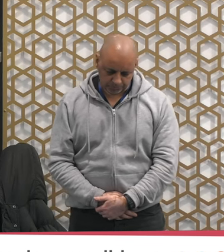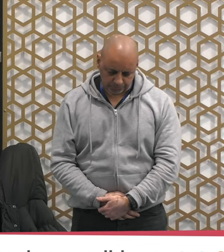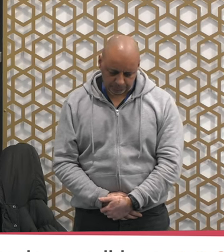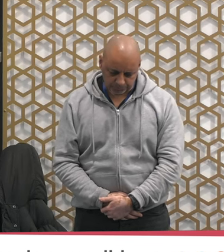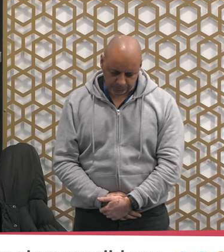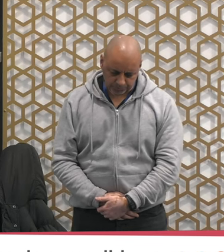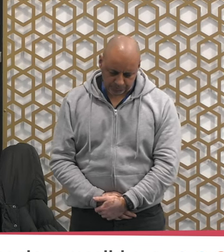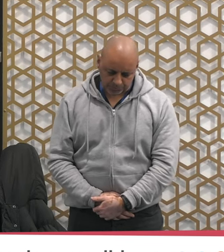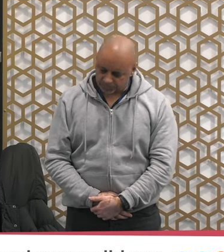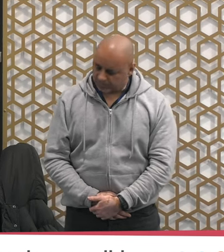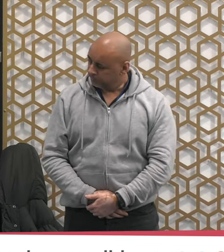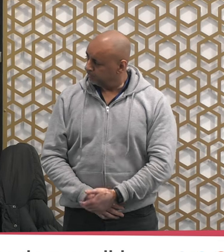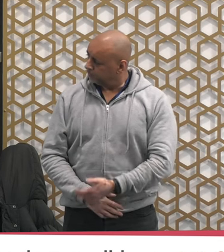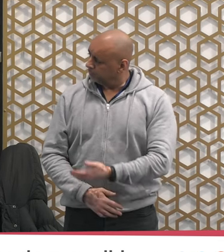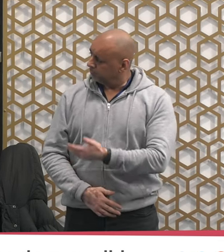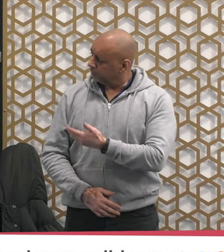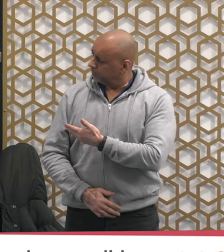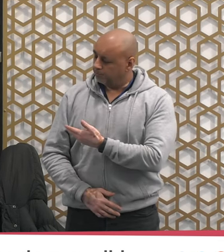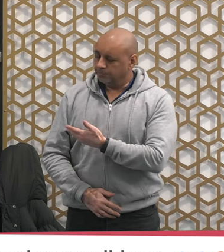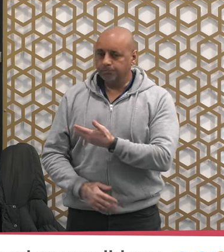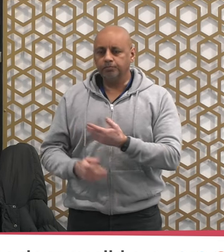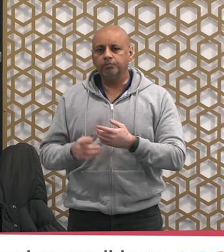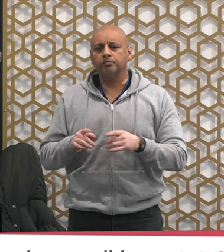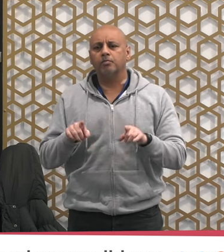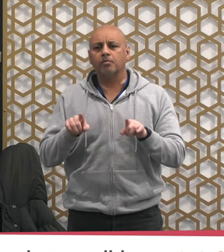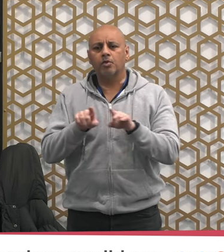the month of Quran